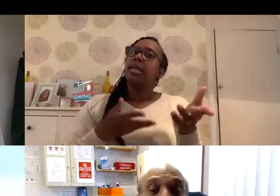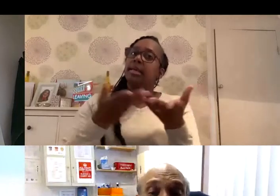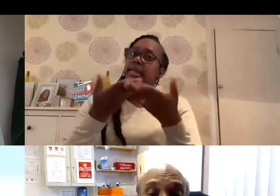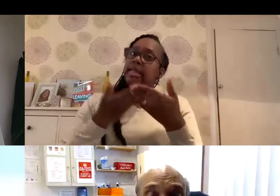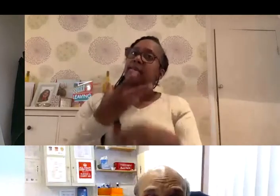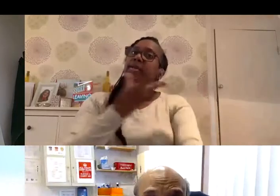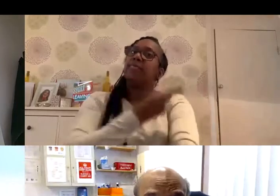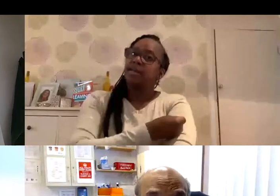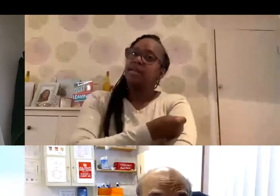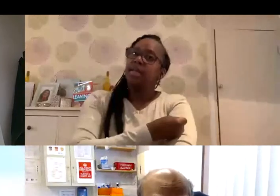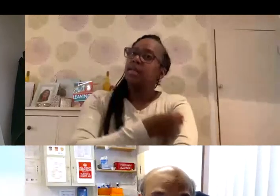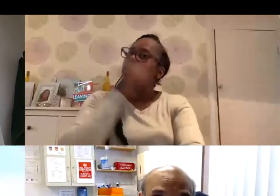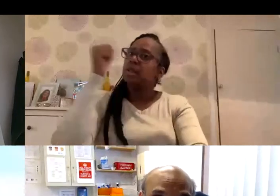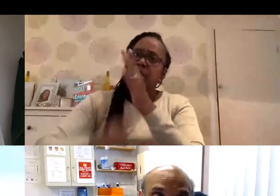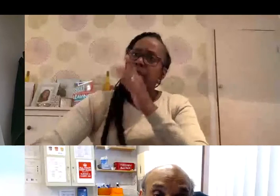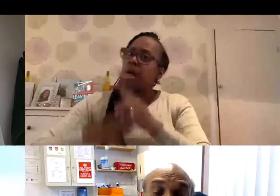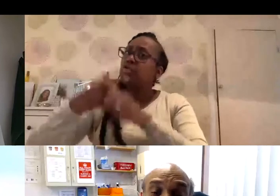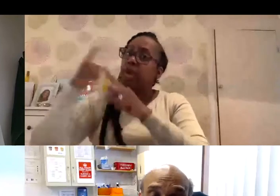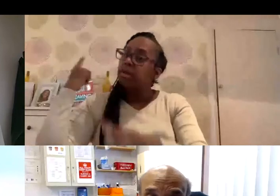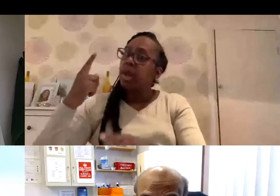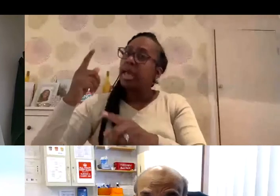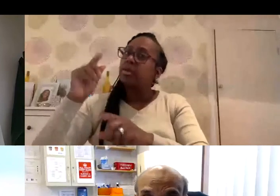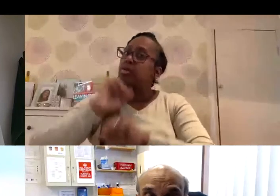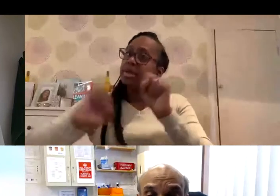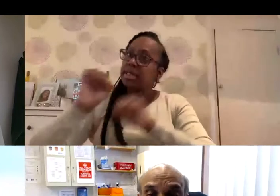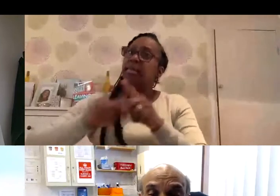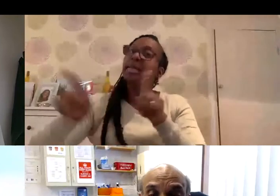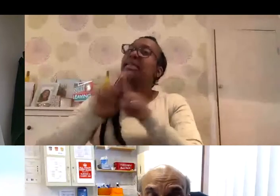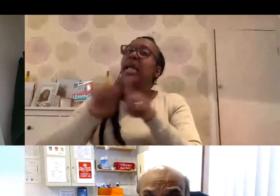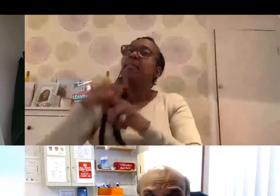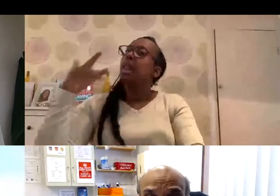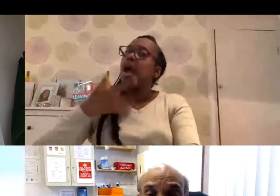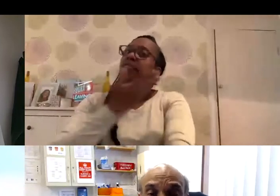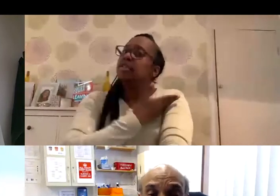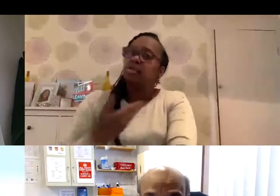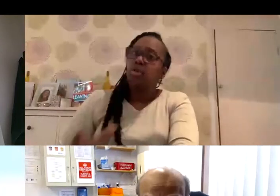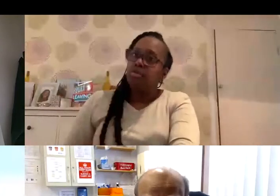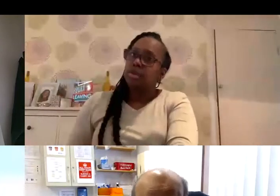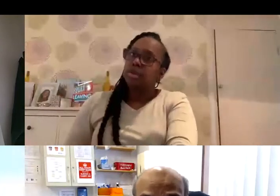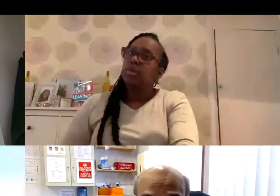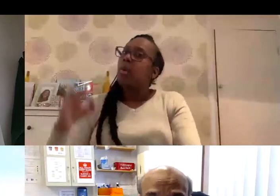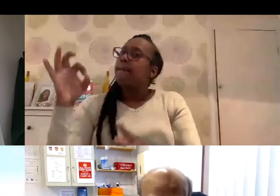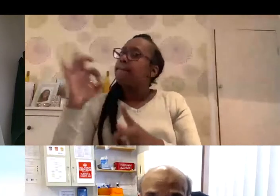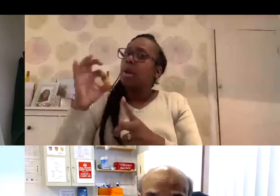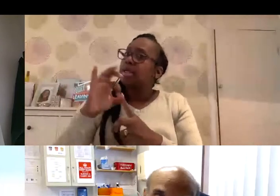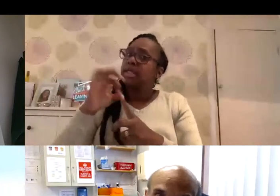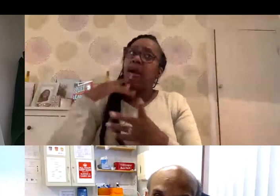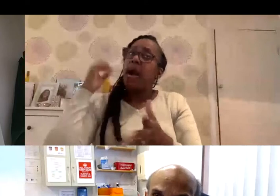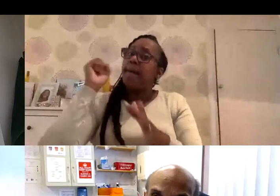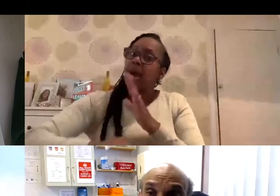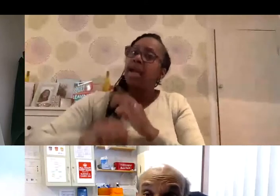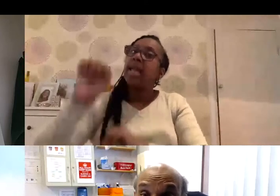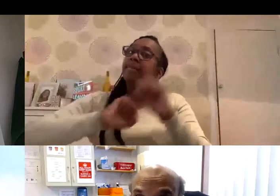it doesn't work on you straight away to protect you. So if I buy a life insurance policy, the moment I buy it, it is there. It protects,